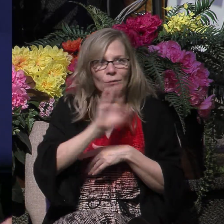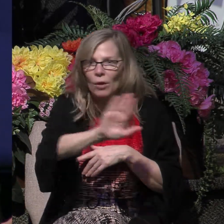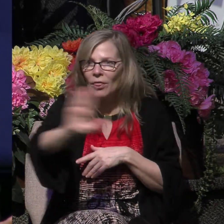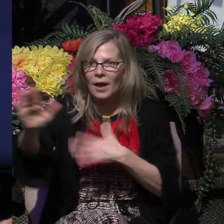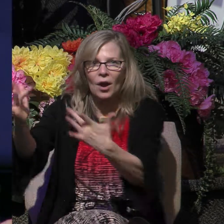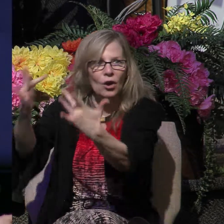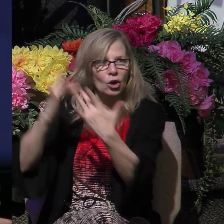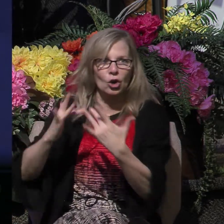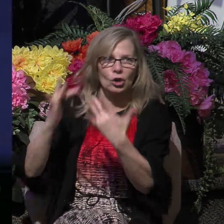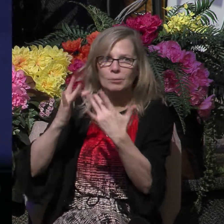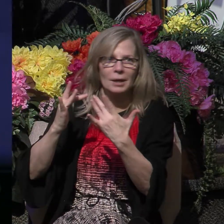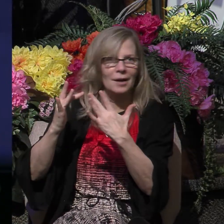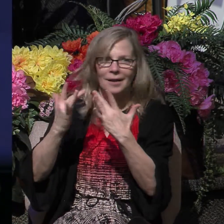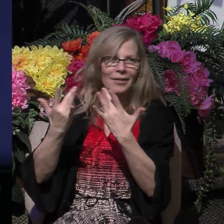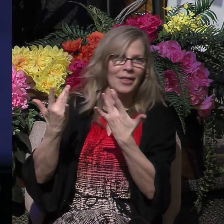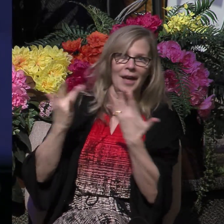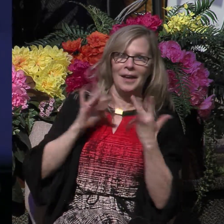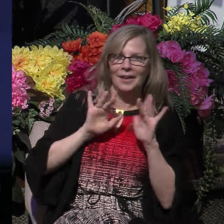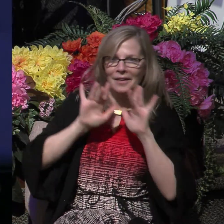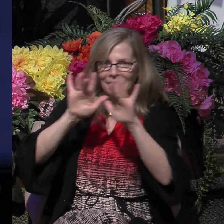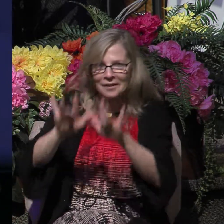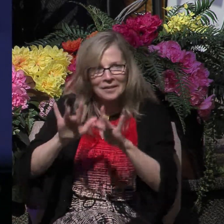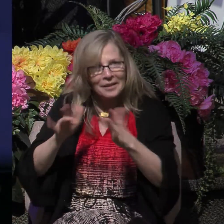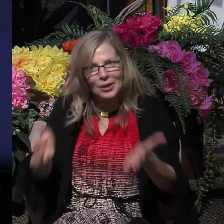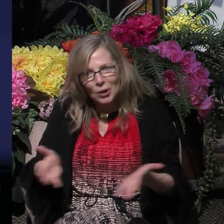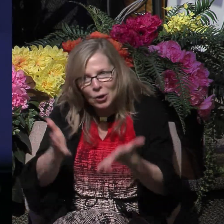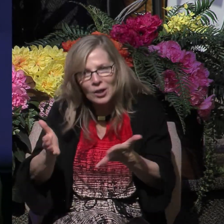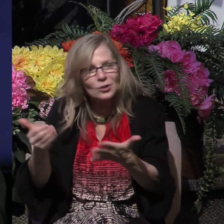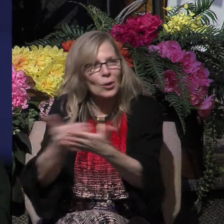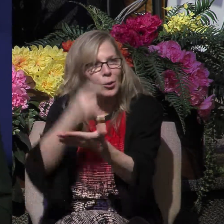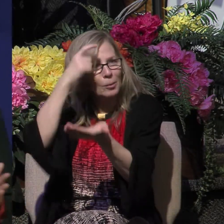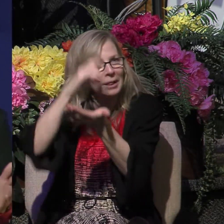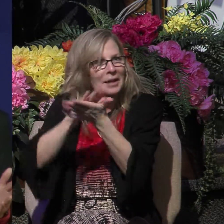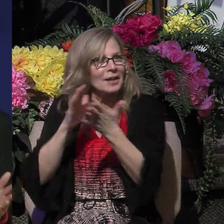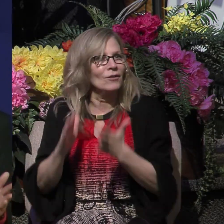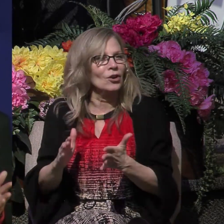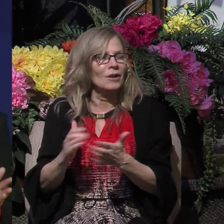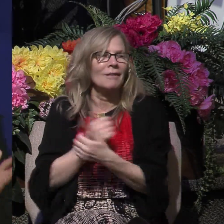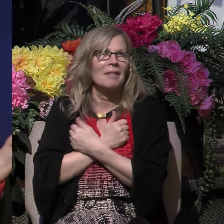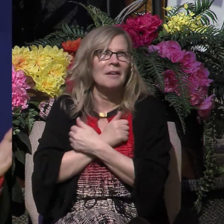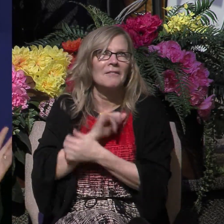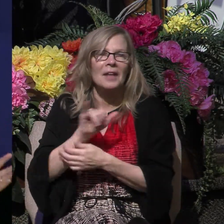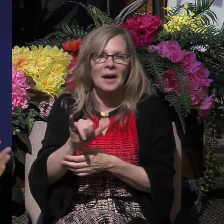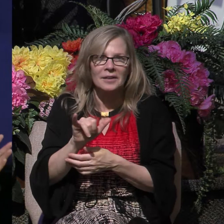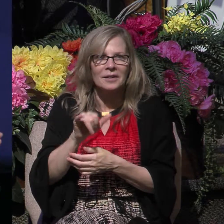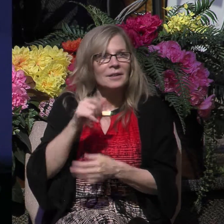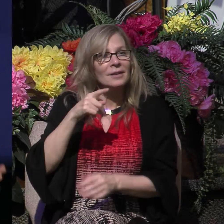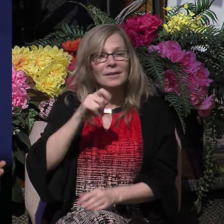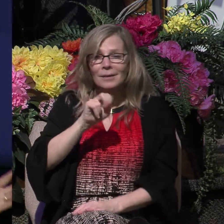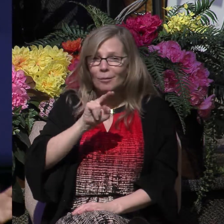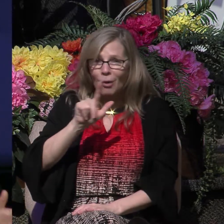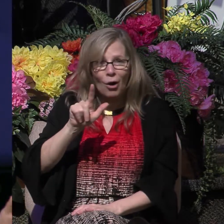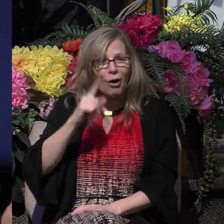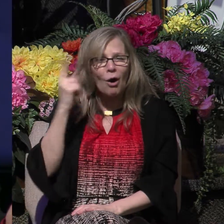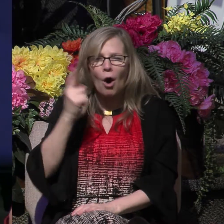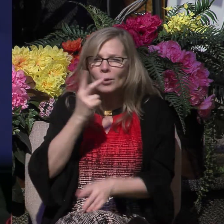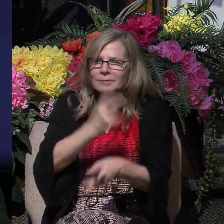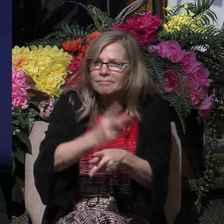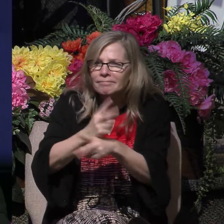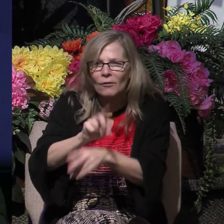Luke says that they encouraged these new believers, and then they left. I love this. See, Paul was always looking out for others.